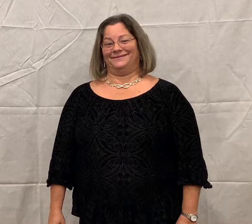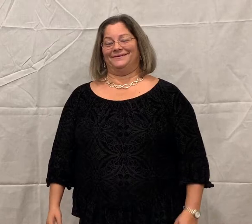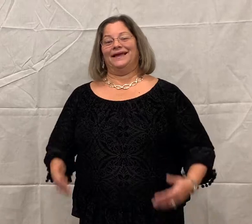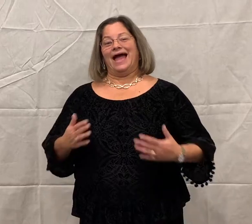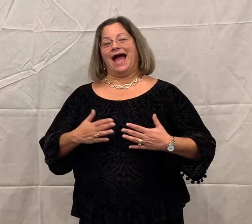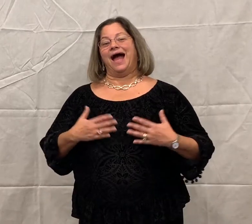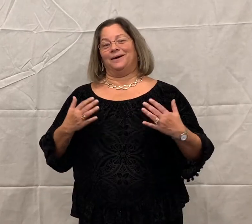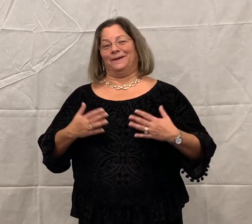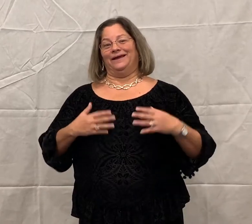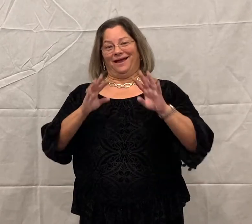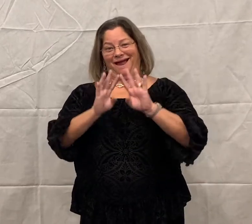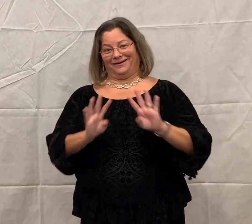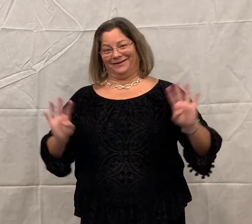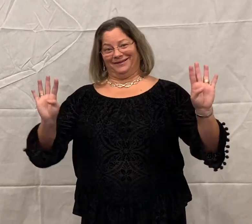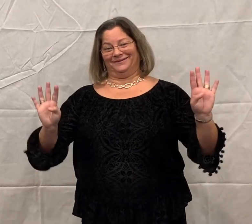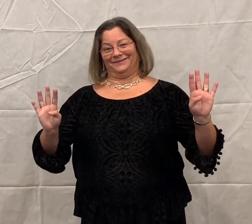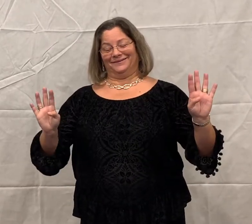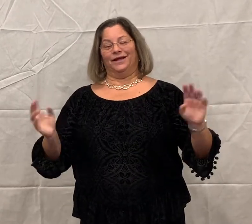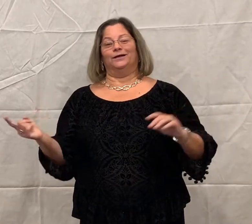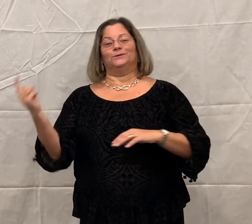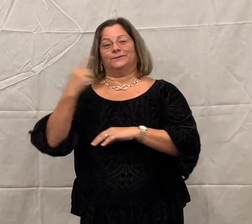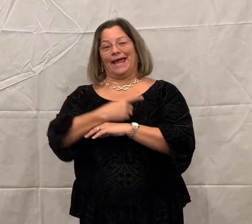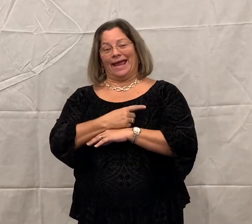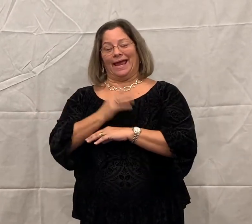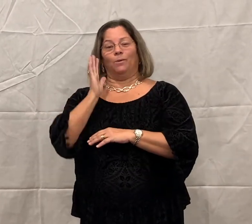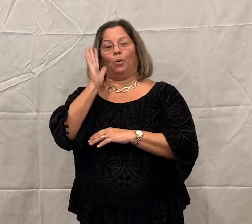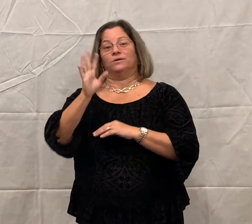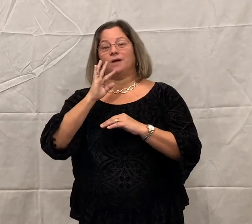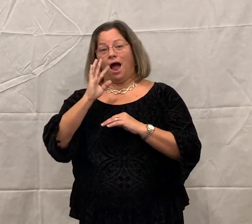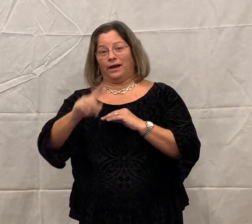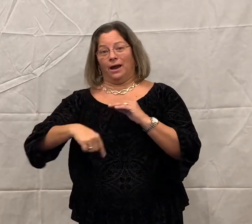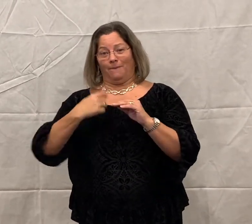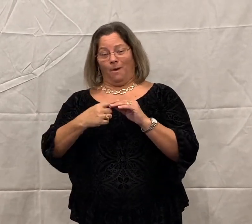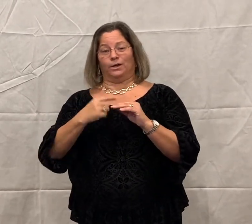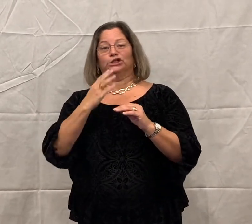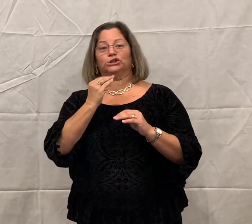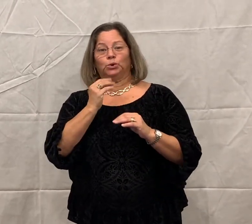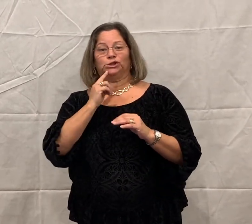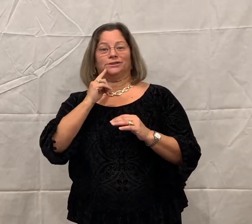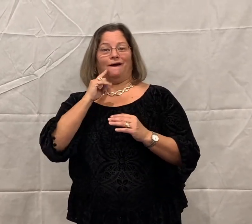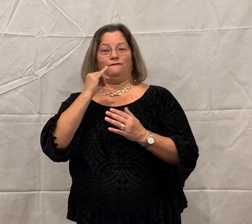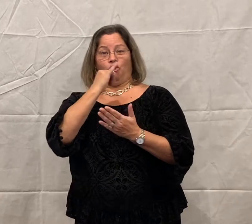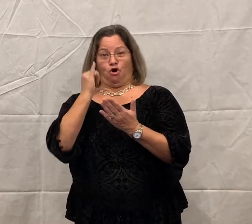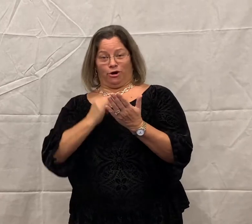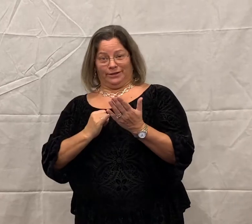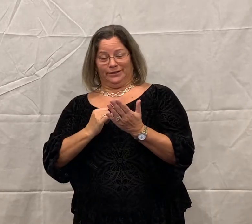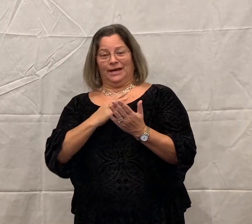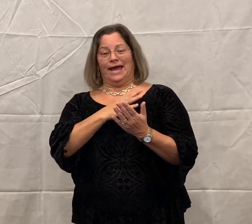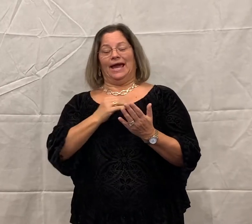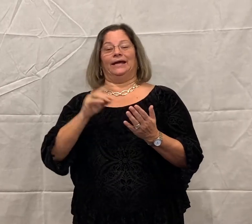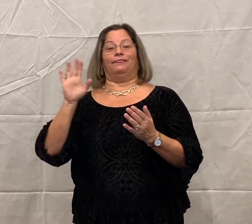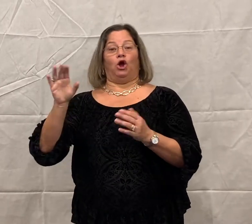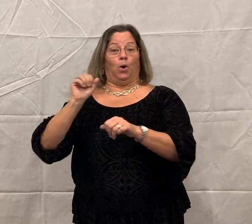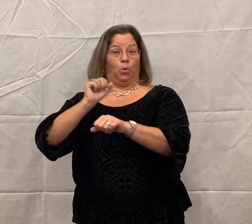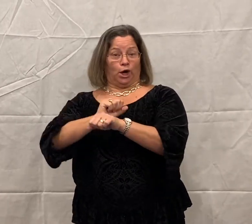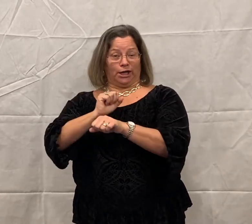Hi, B. Anakin. Today we will talk about two-step lines and the work